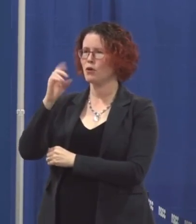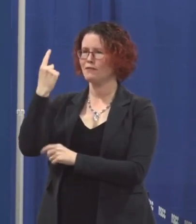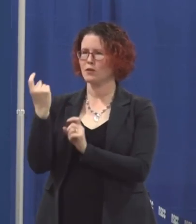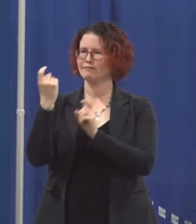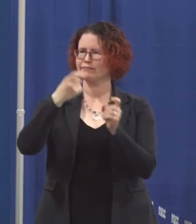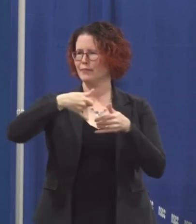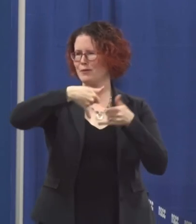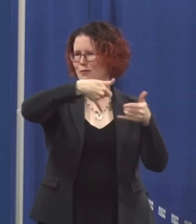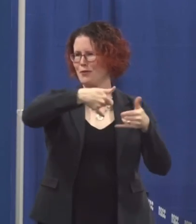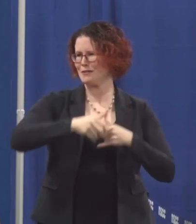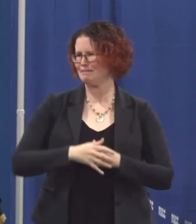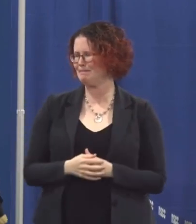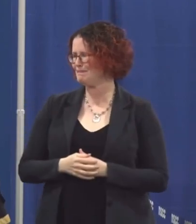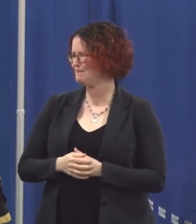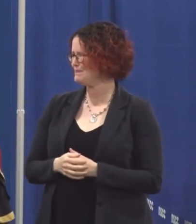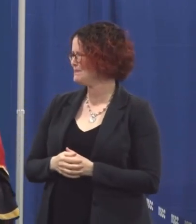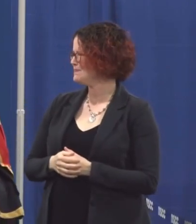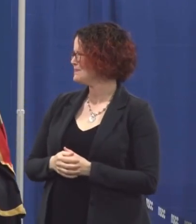award